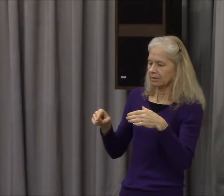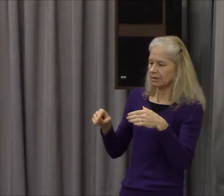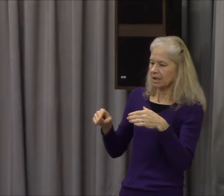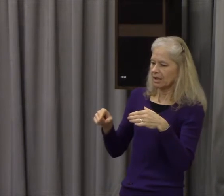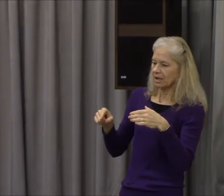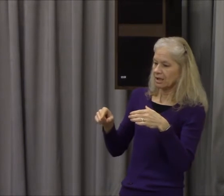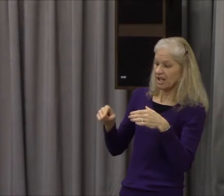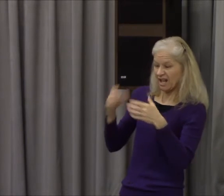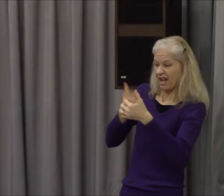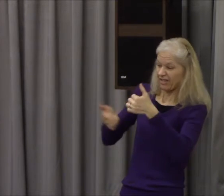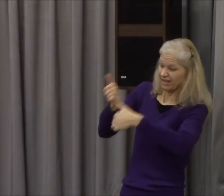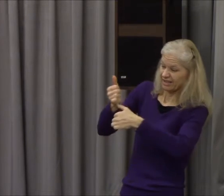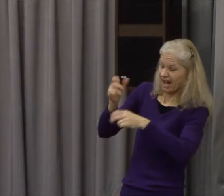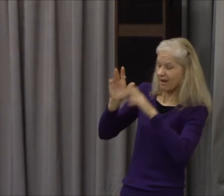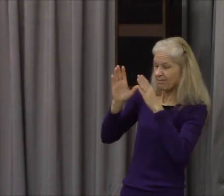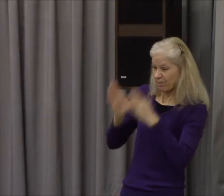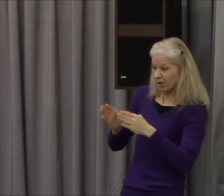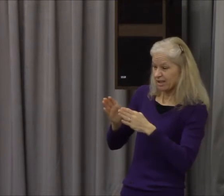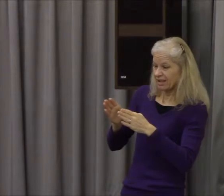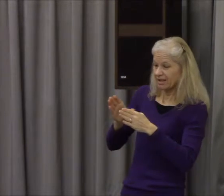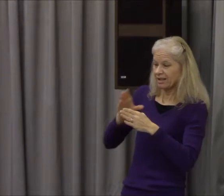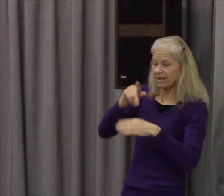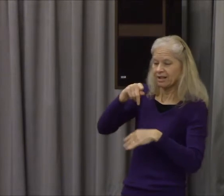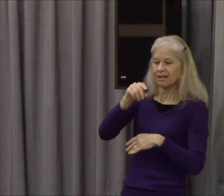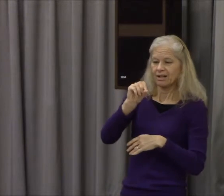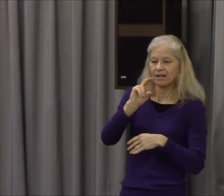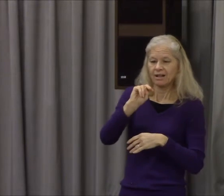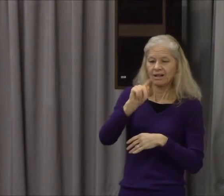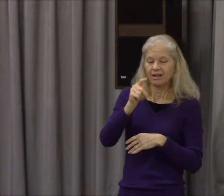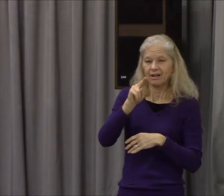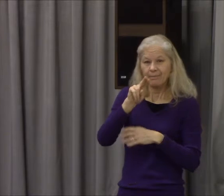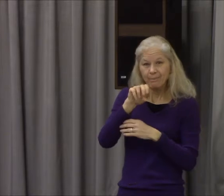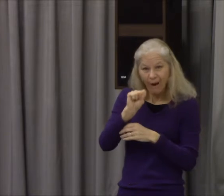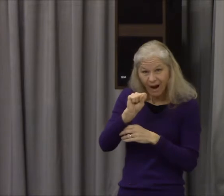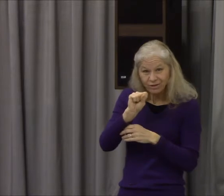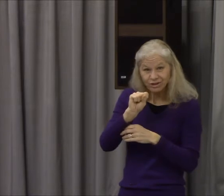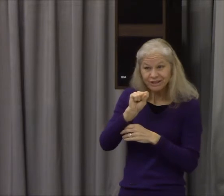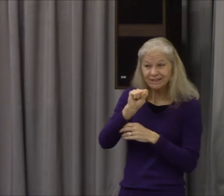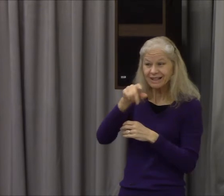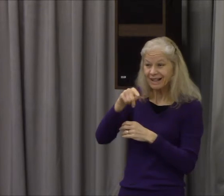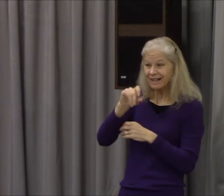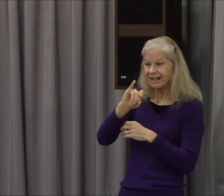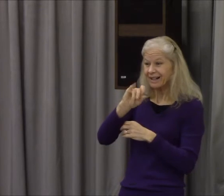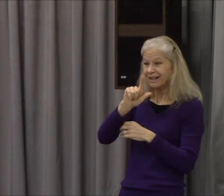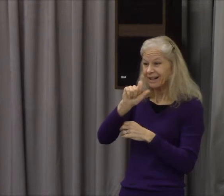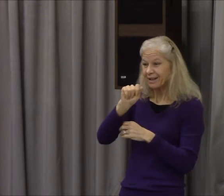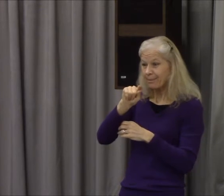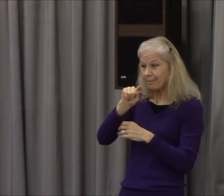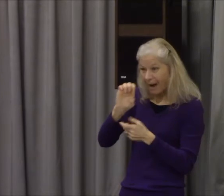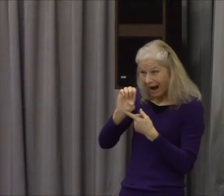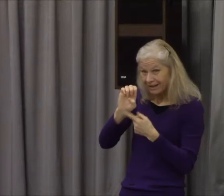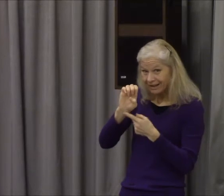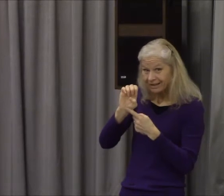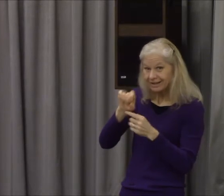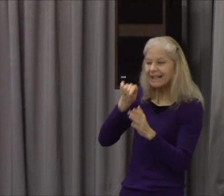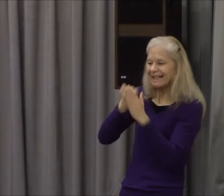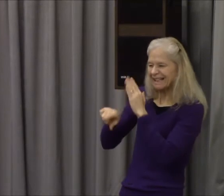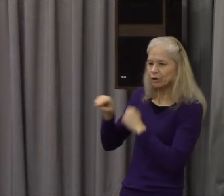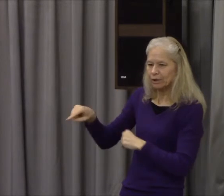procurator of Judea in the reign of Tiberius this man's not a believer he's just recording one of the